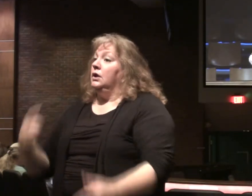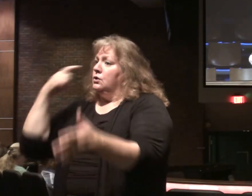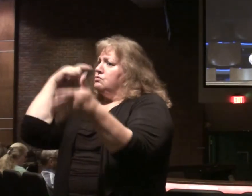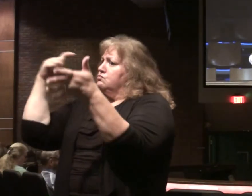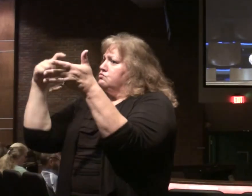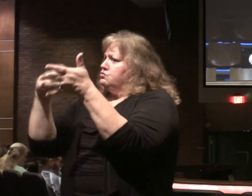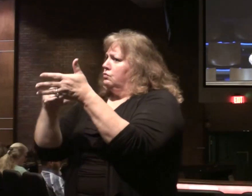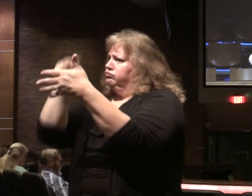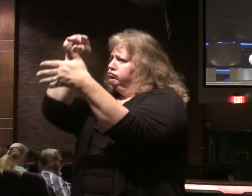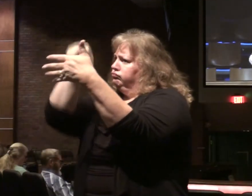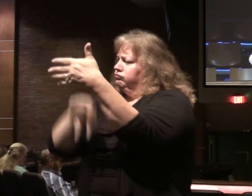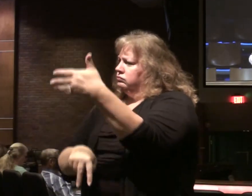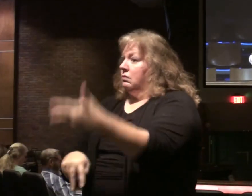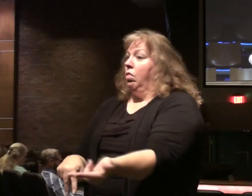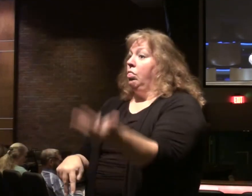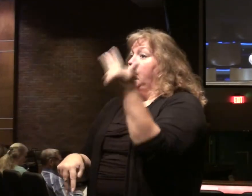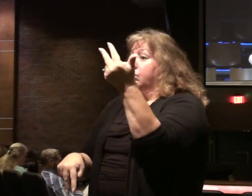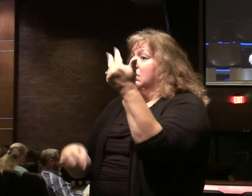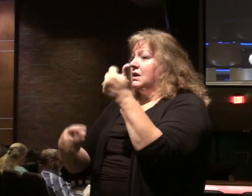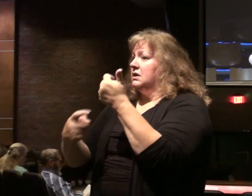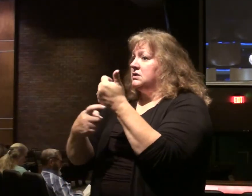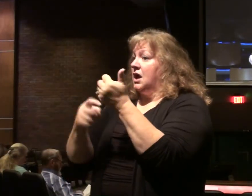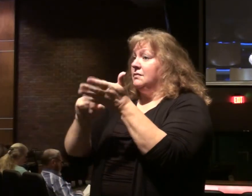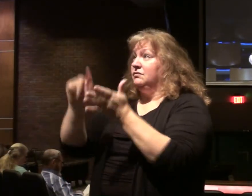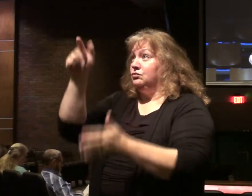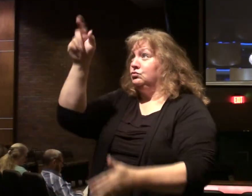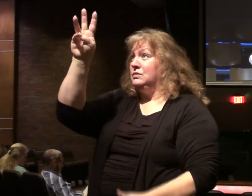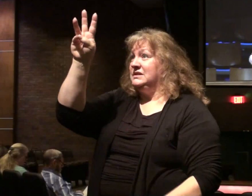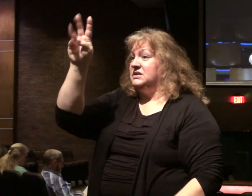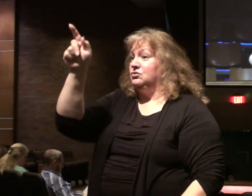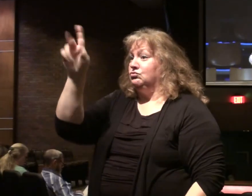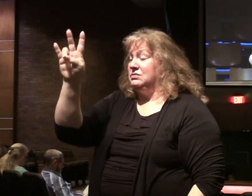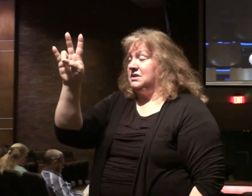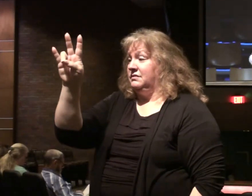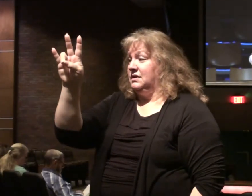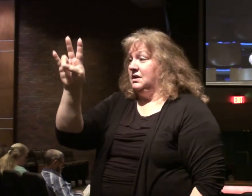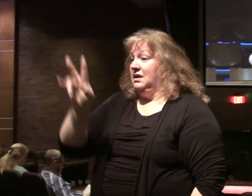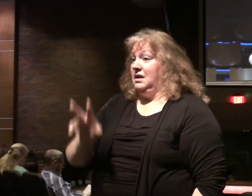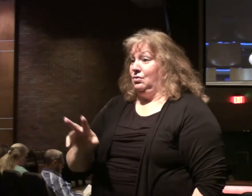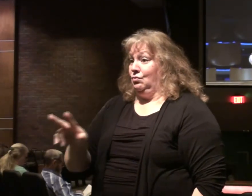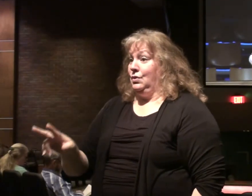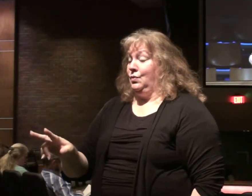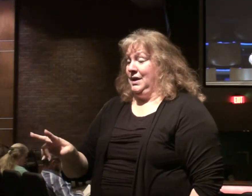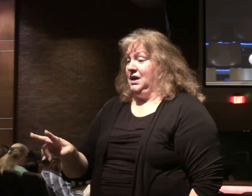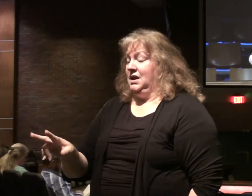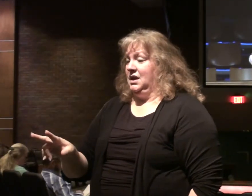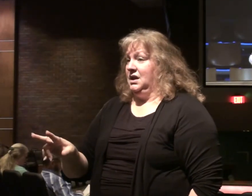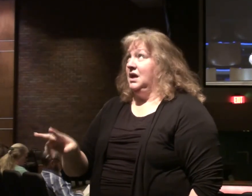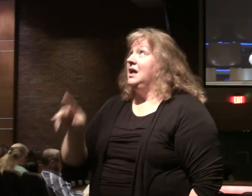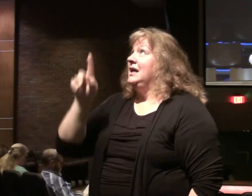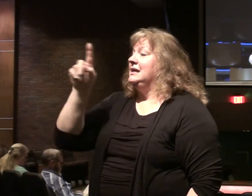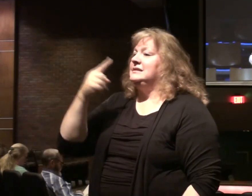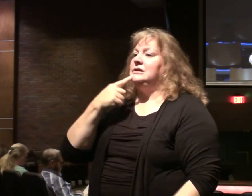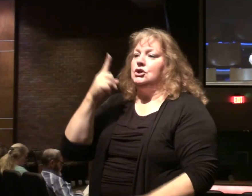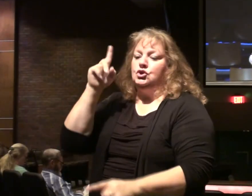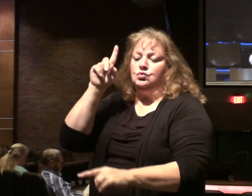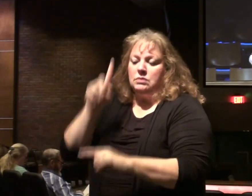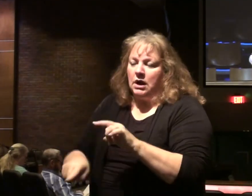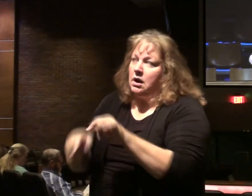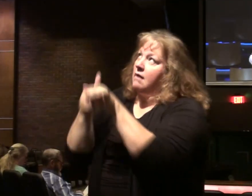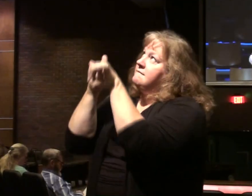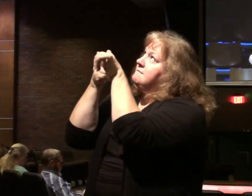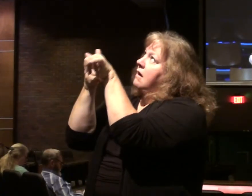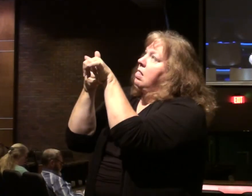notice that when we read through that three times in verse 26, 27, and 33, he says you cannot be My